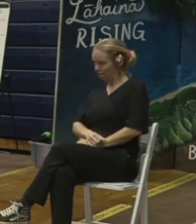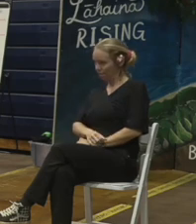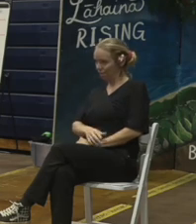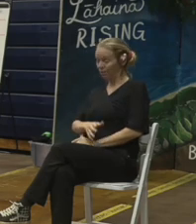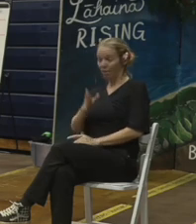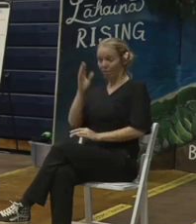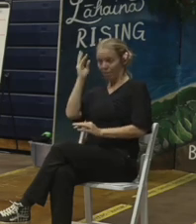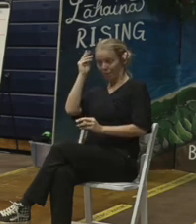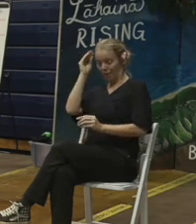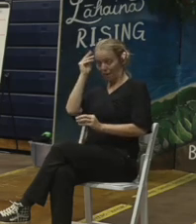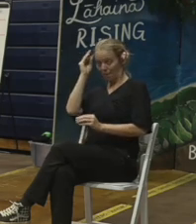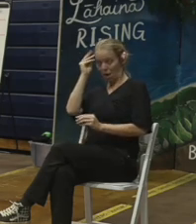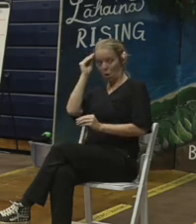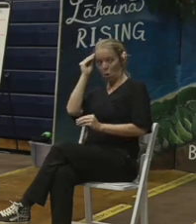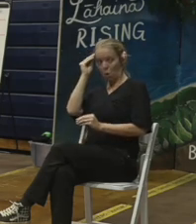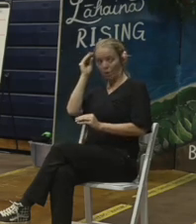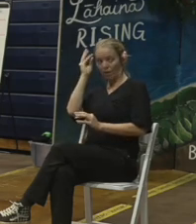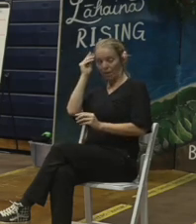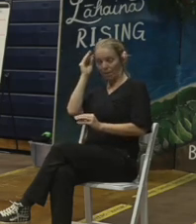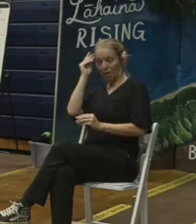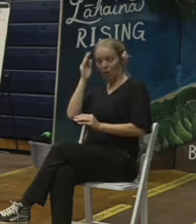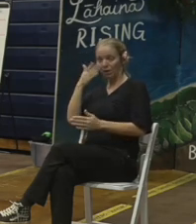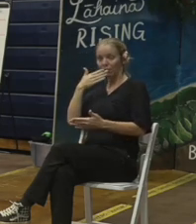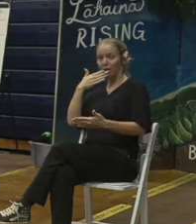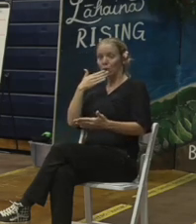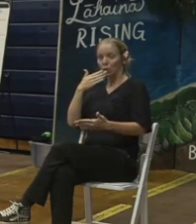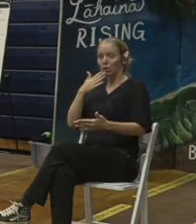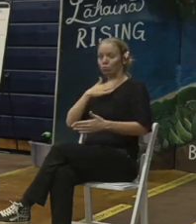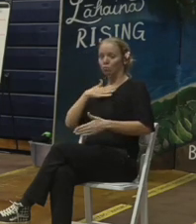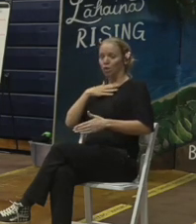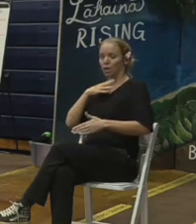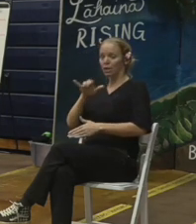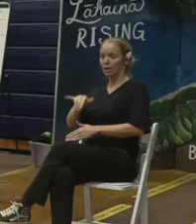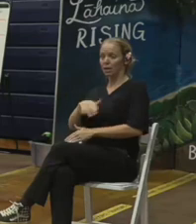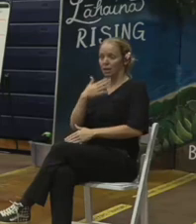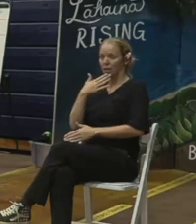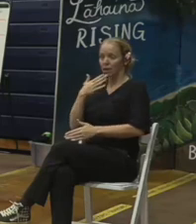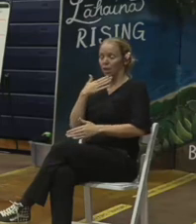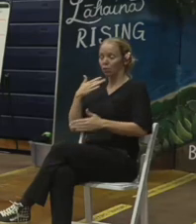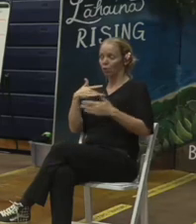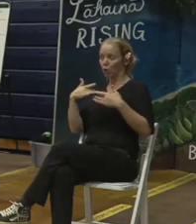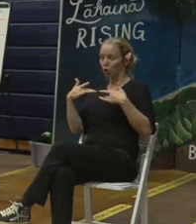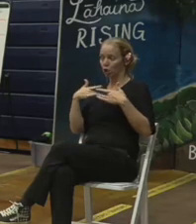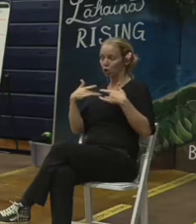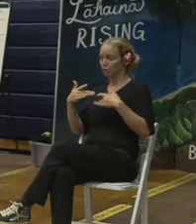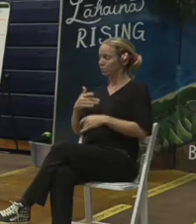I think they just are comparing sir thank you appreciate it thank you for your respect